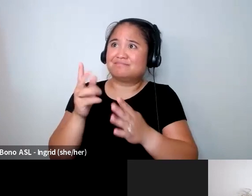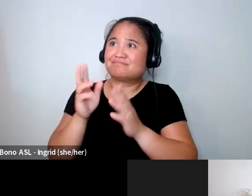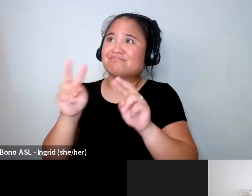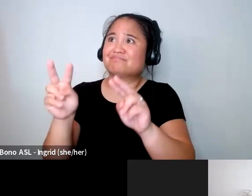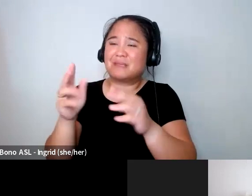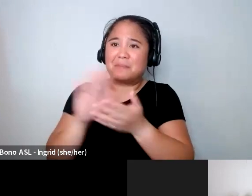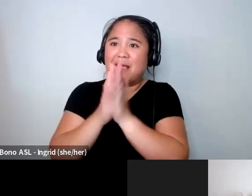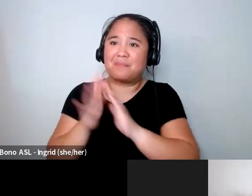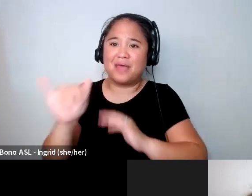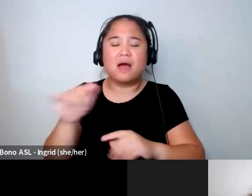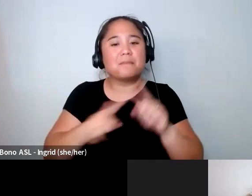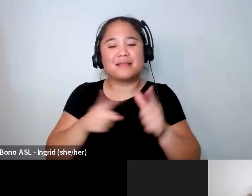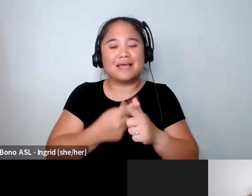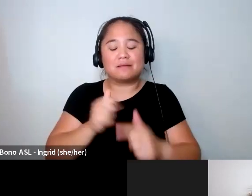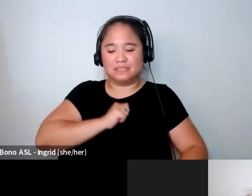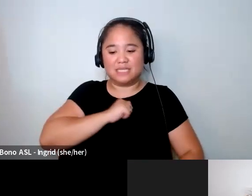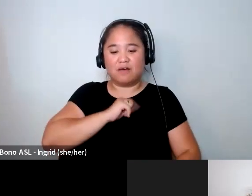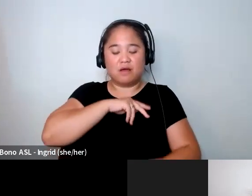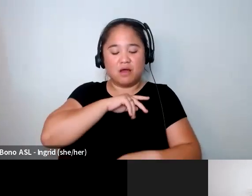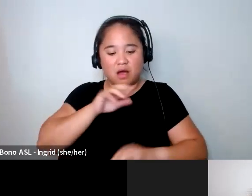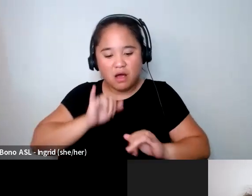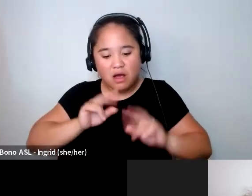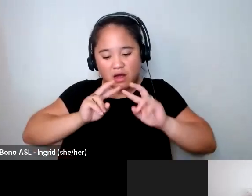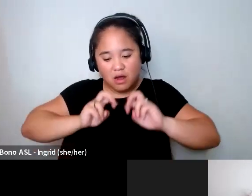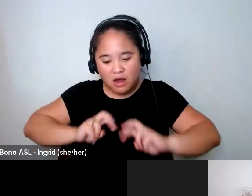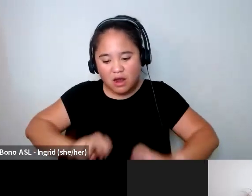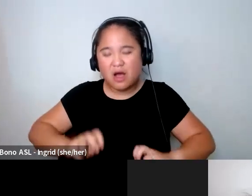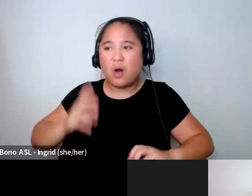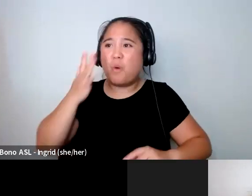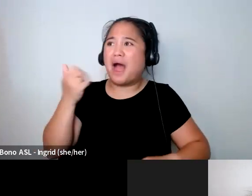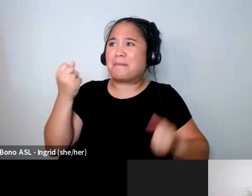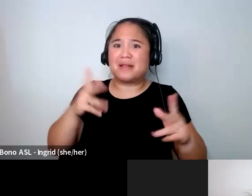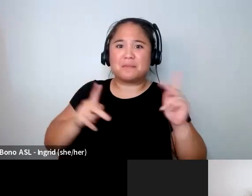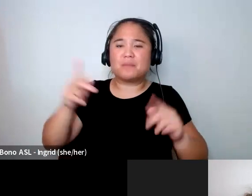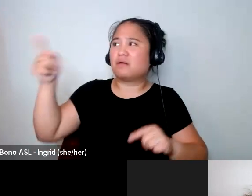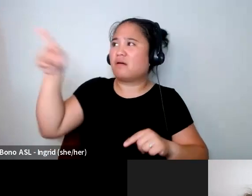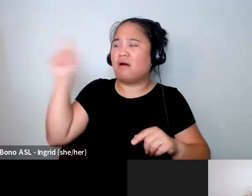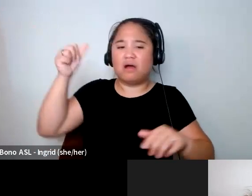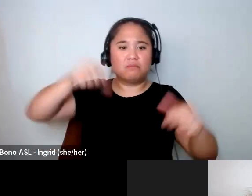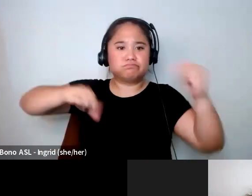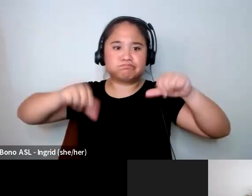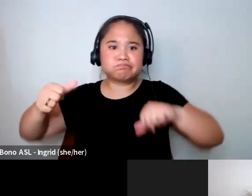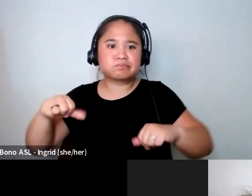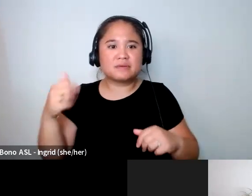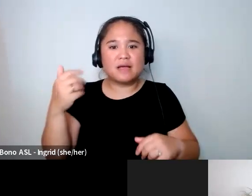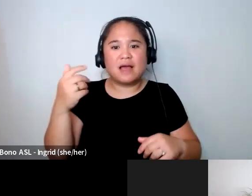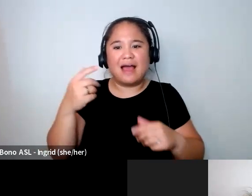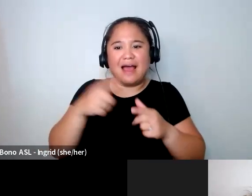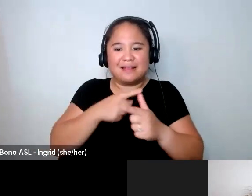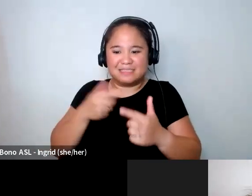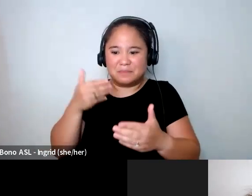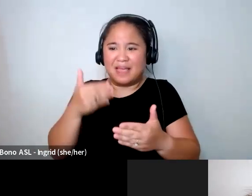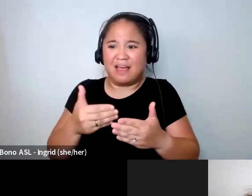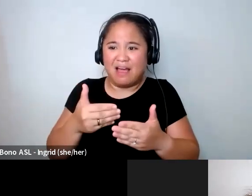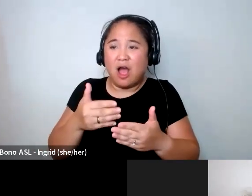into my own personal revolution because I was so rejected by not being able to be like to come that close to being a